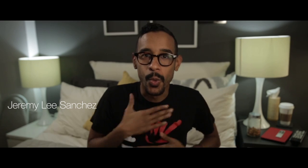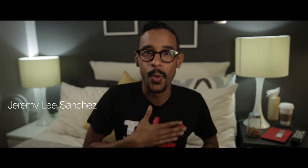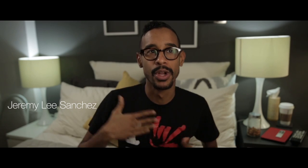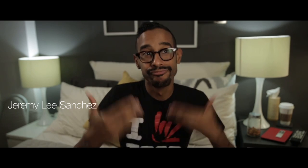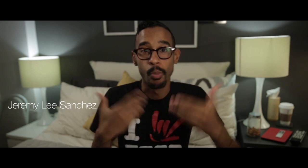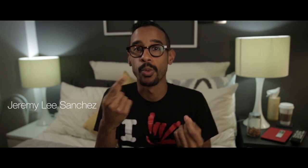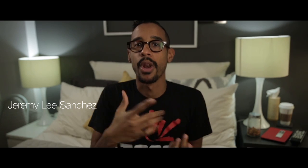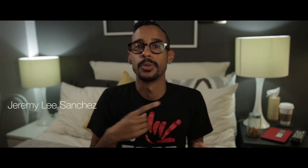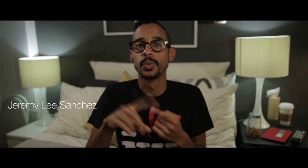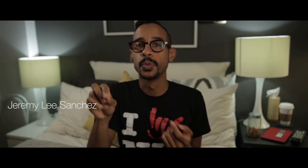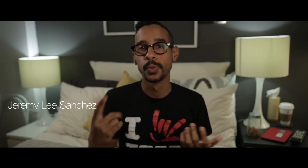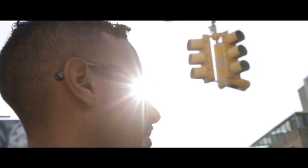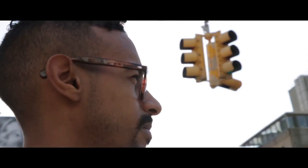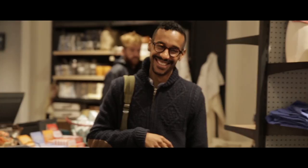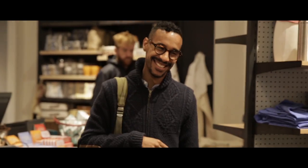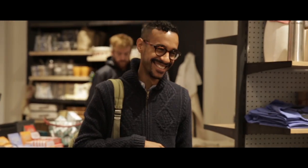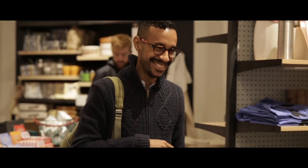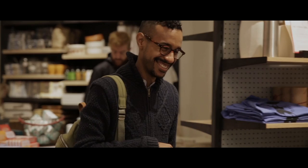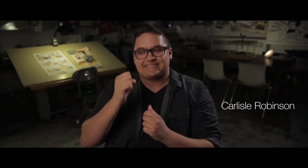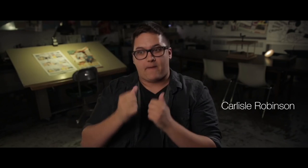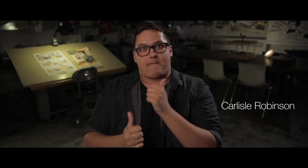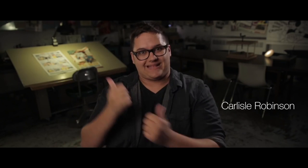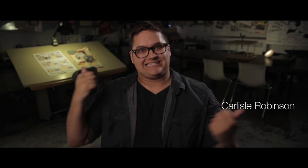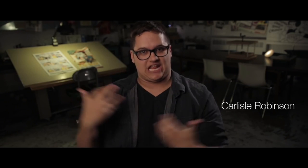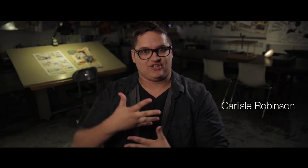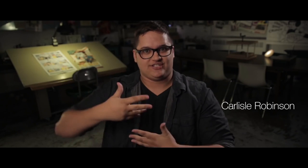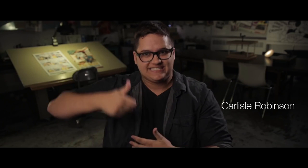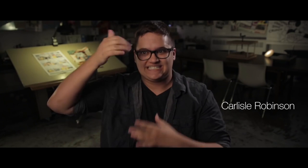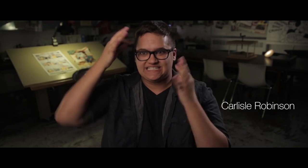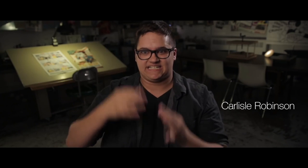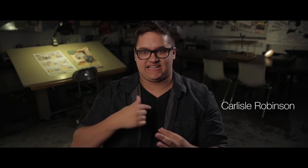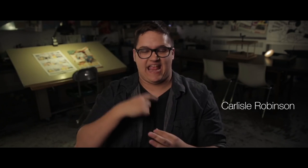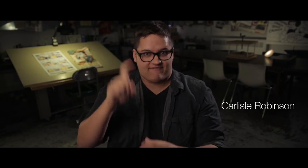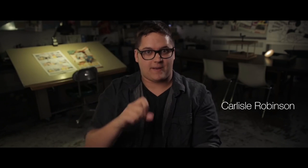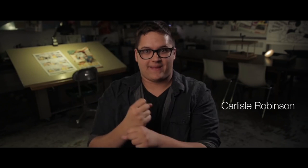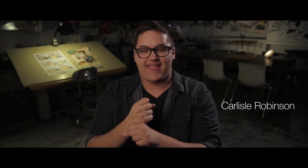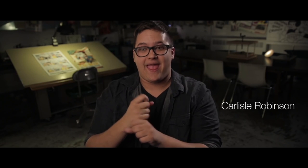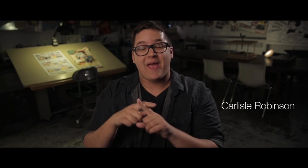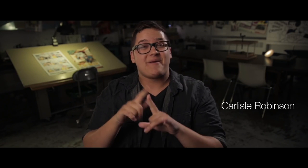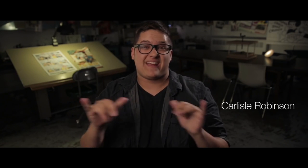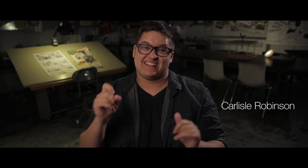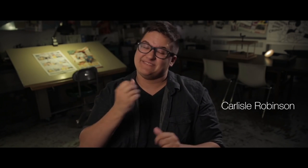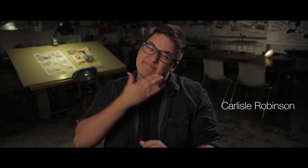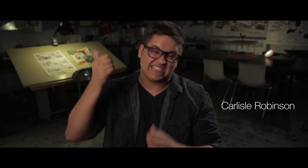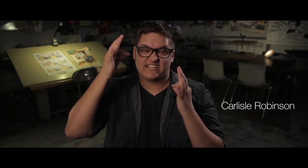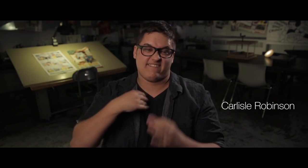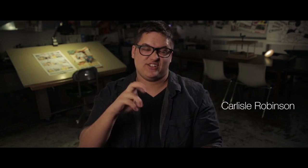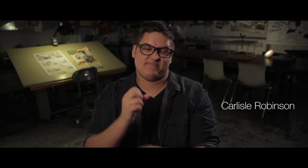Enjoy what it is that you do. It was the most scariest decision I had to make. But at the same time, it's the best decision